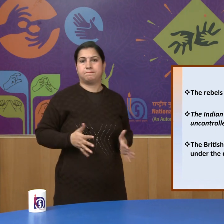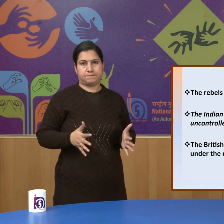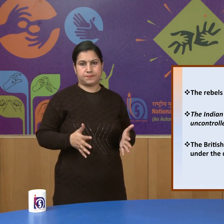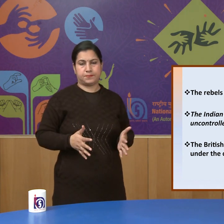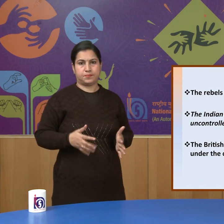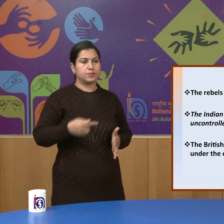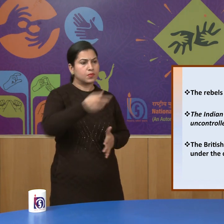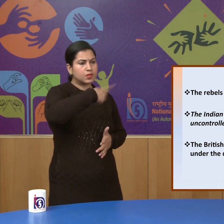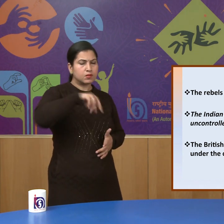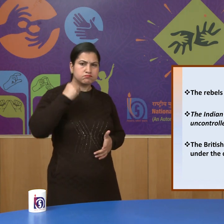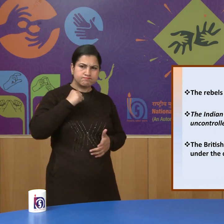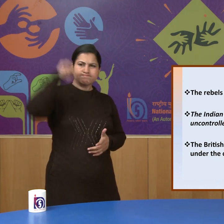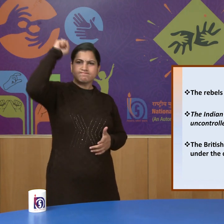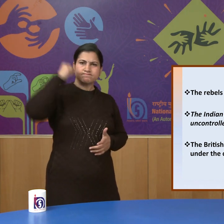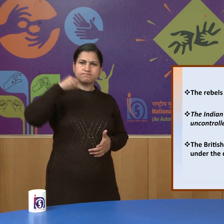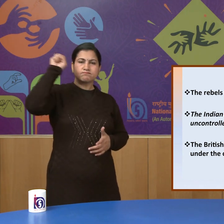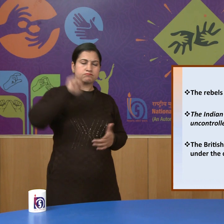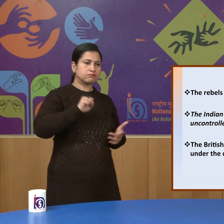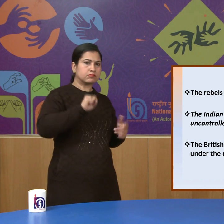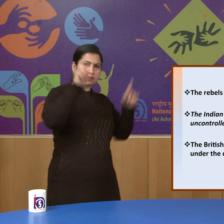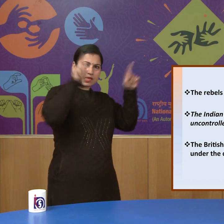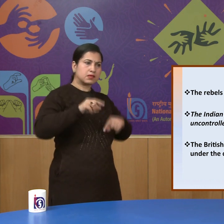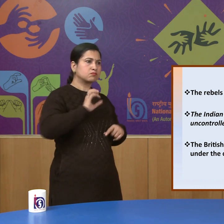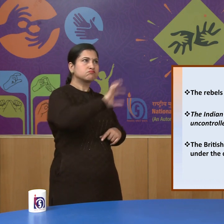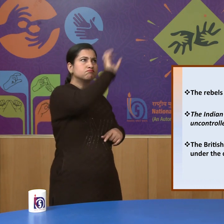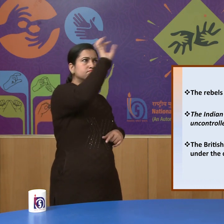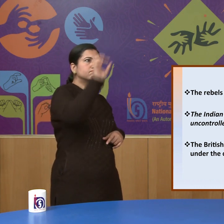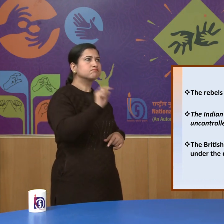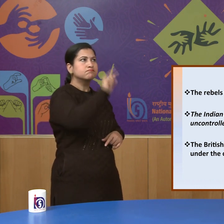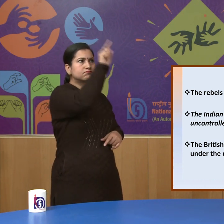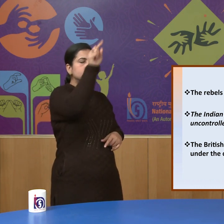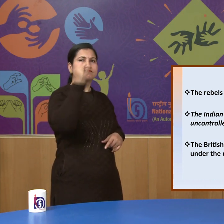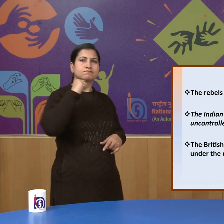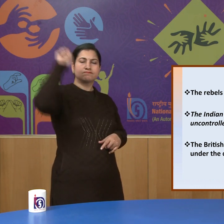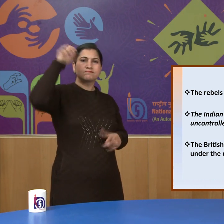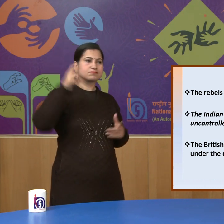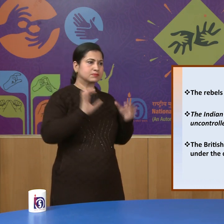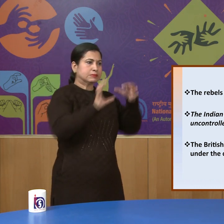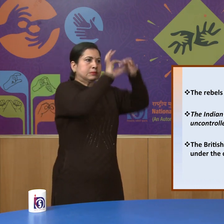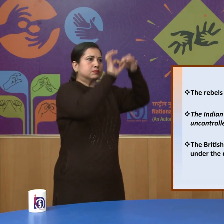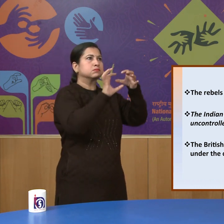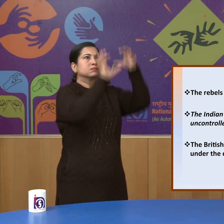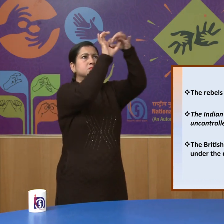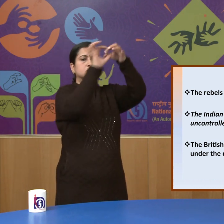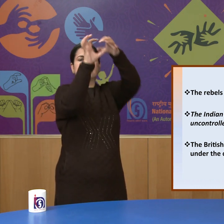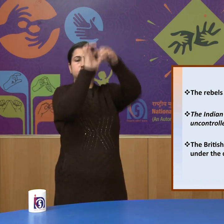the revolts that took place in different parts of the country they were not connected with each other